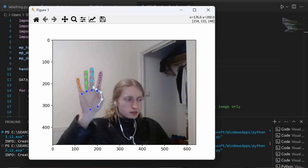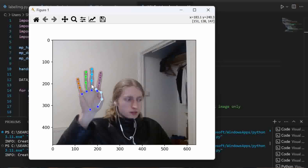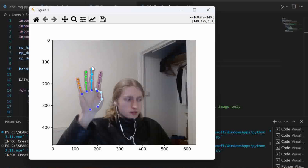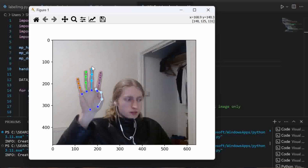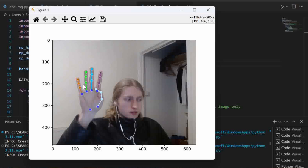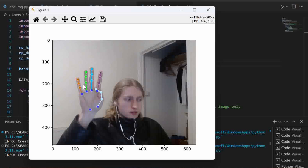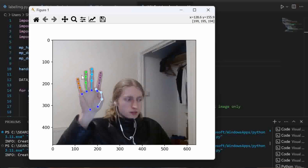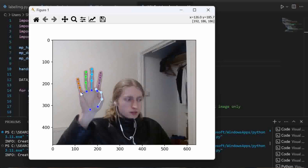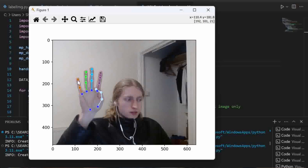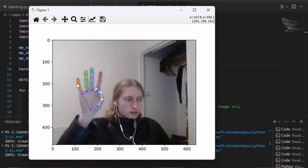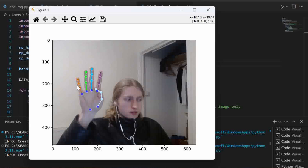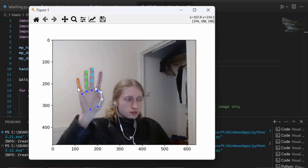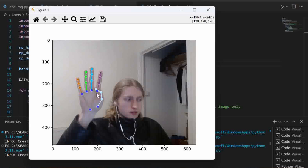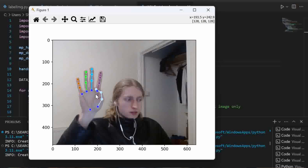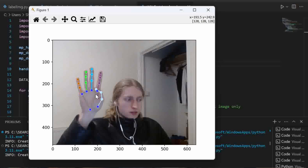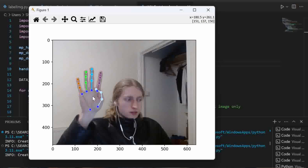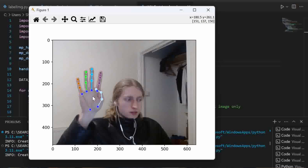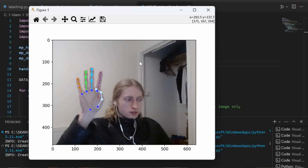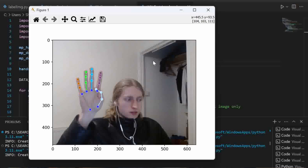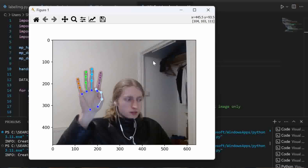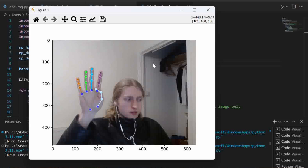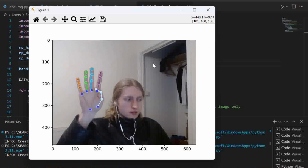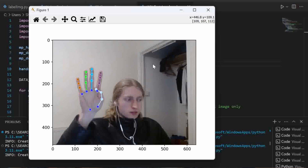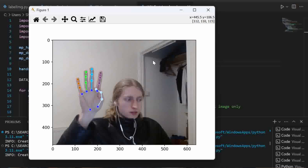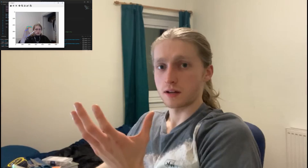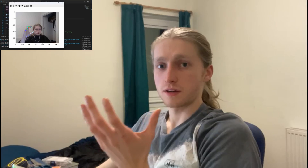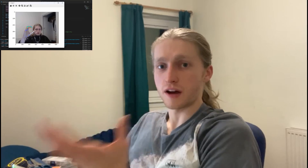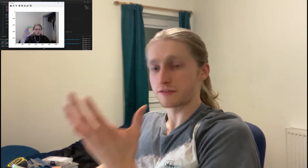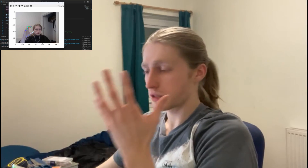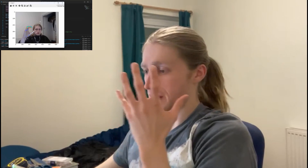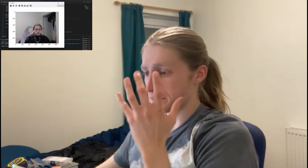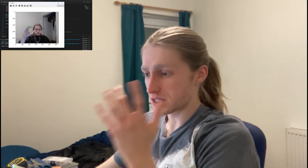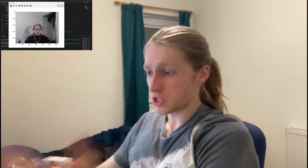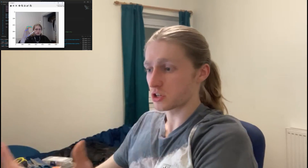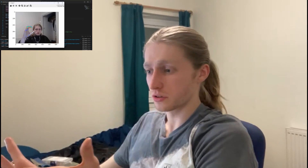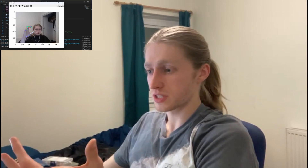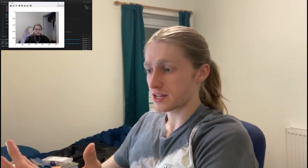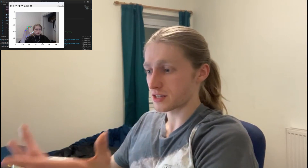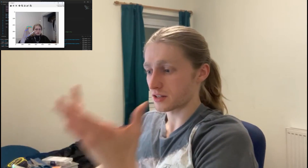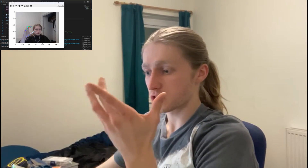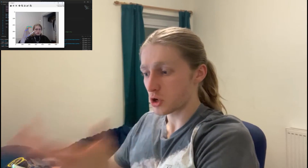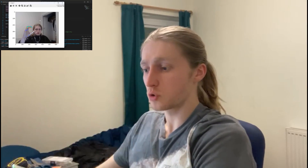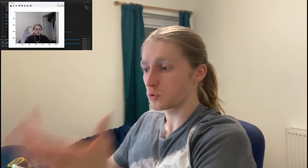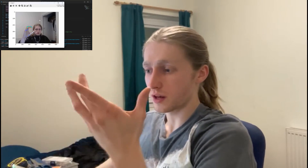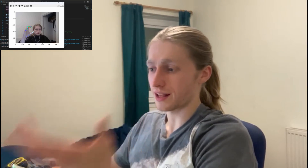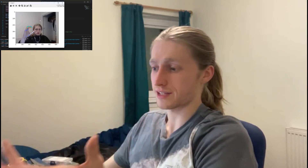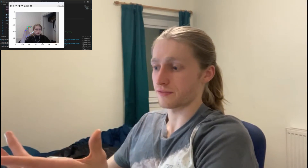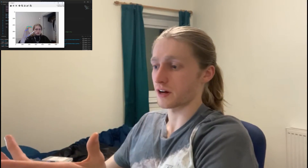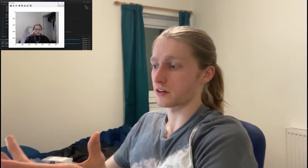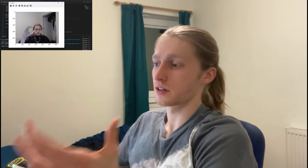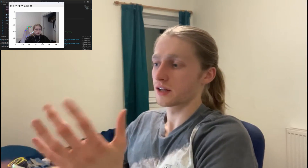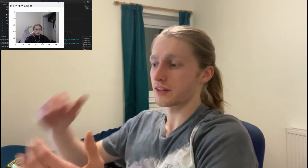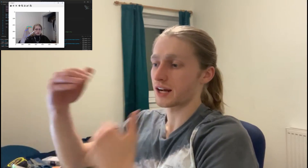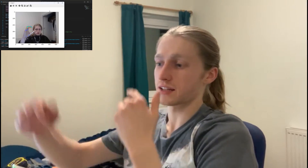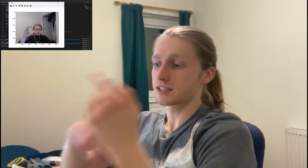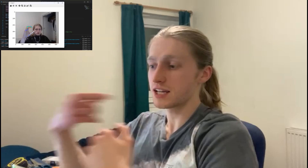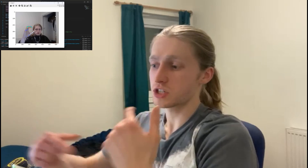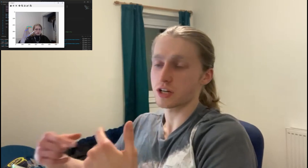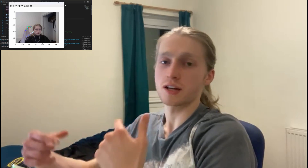component having its own individual colour. If I feed my positional data to the classifier, then I can teach it